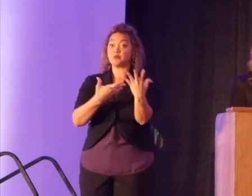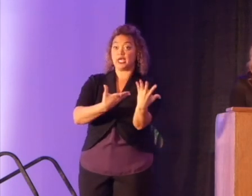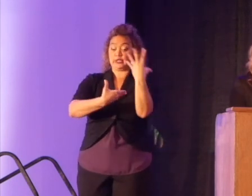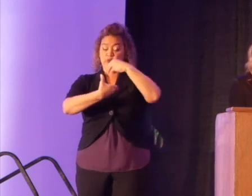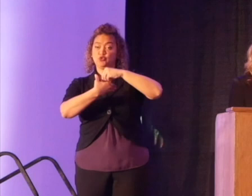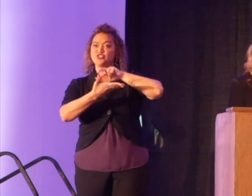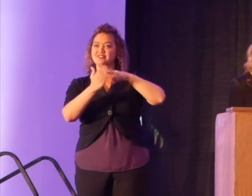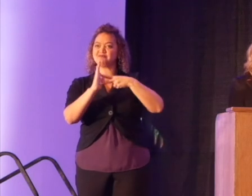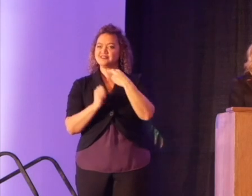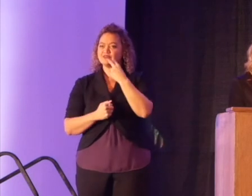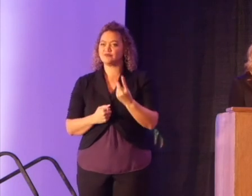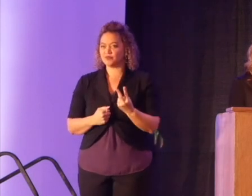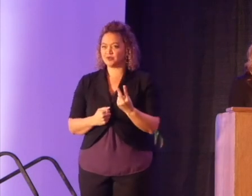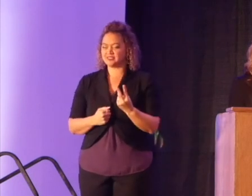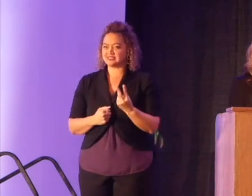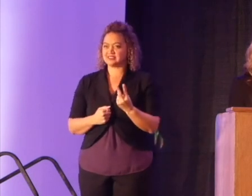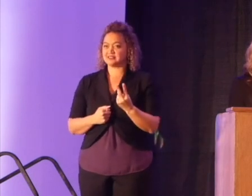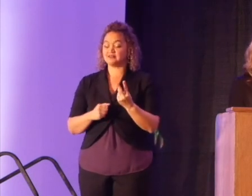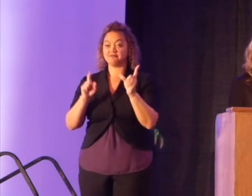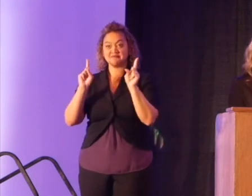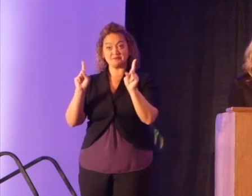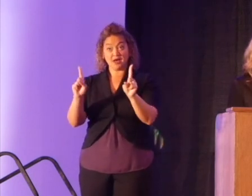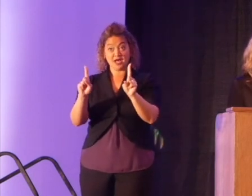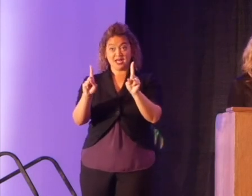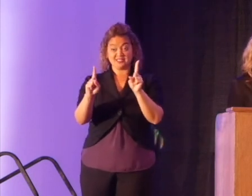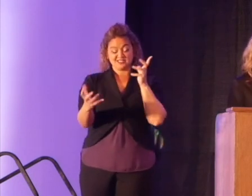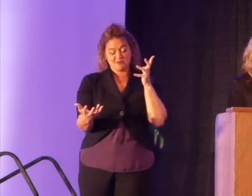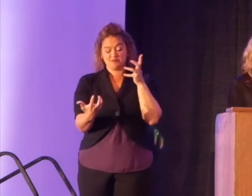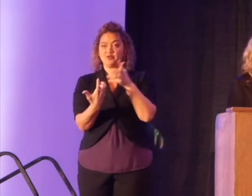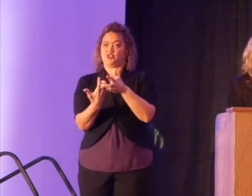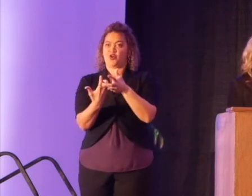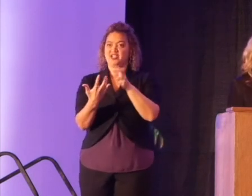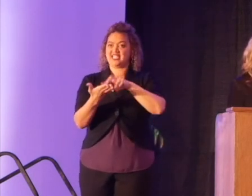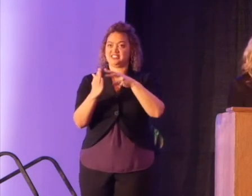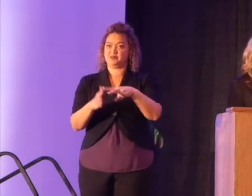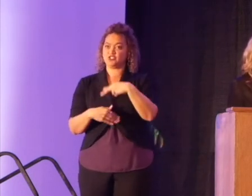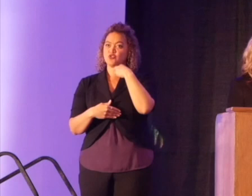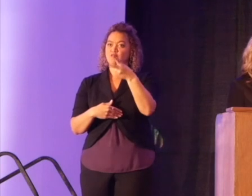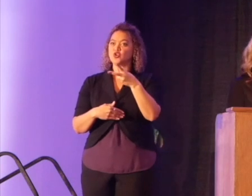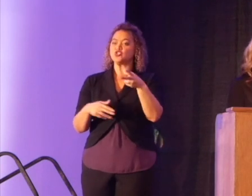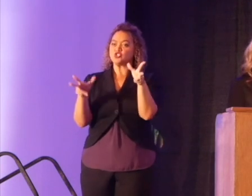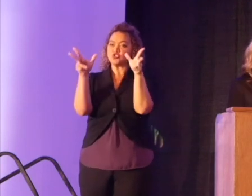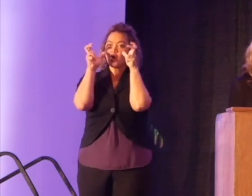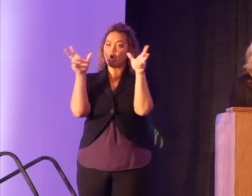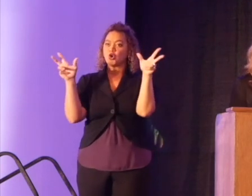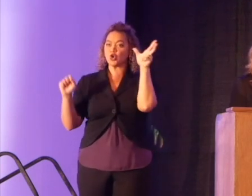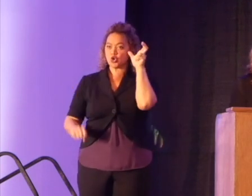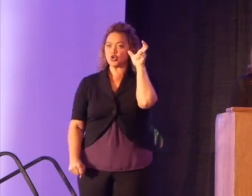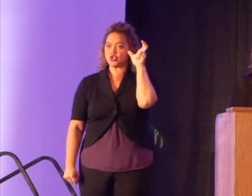gives them a voice, but belonging ensures that those voices are heard.